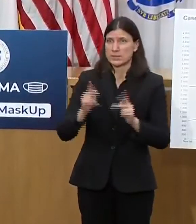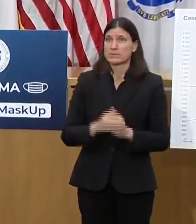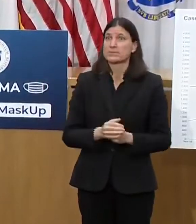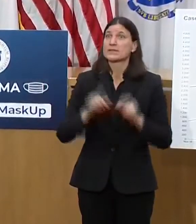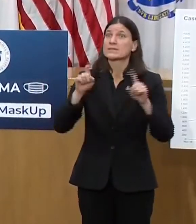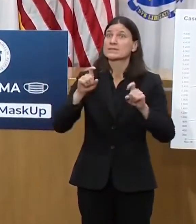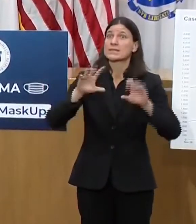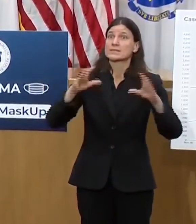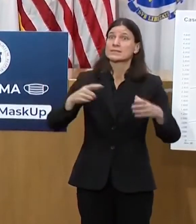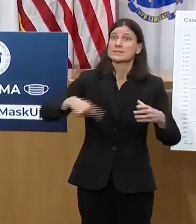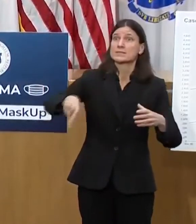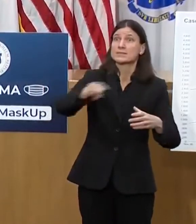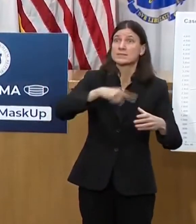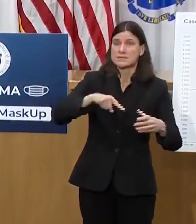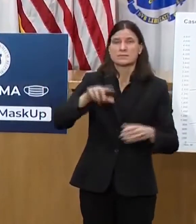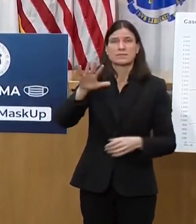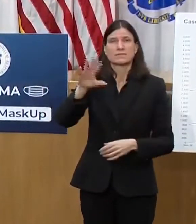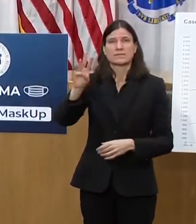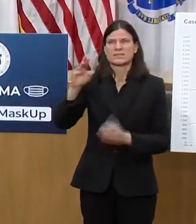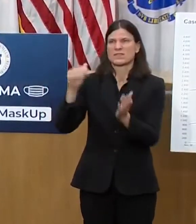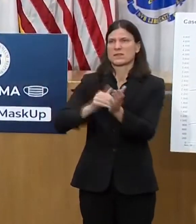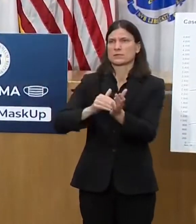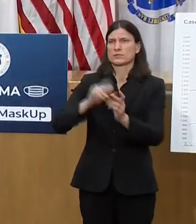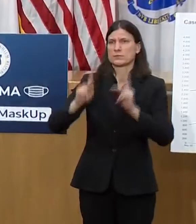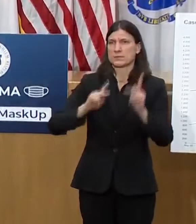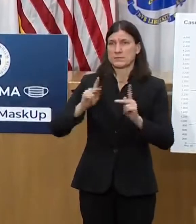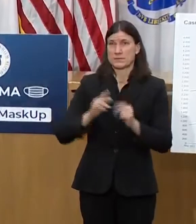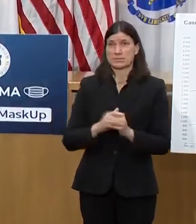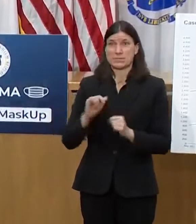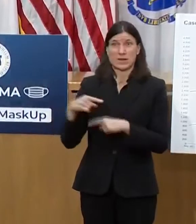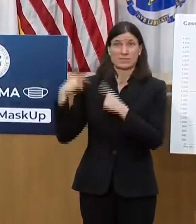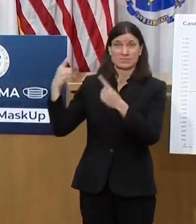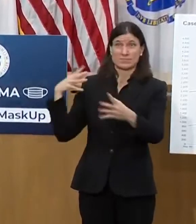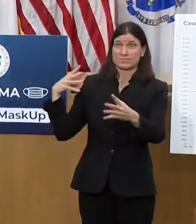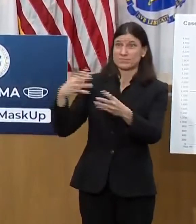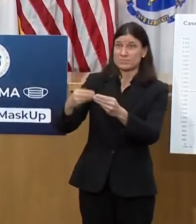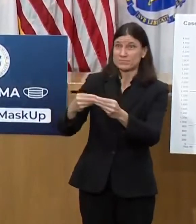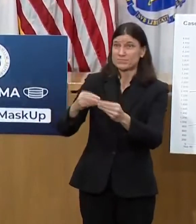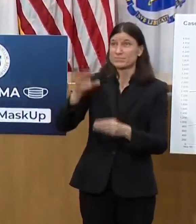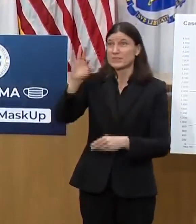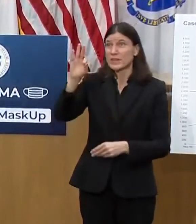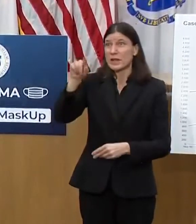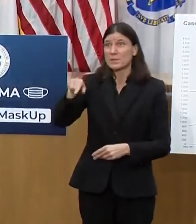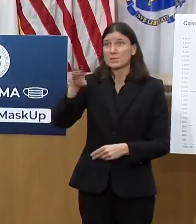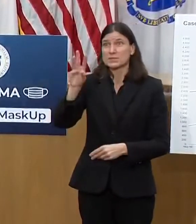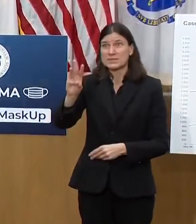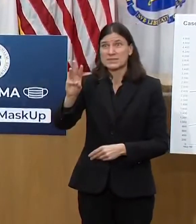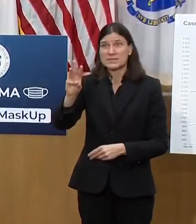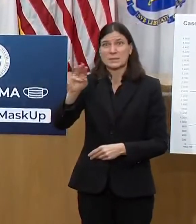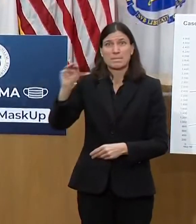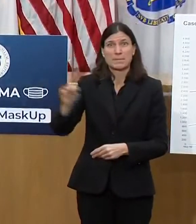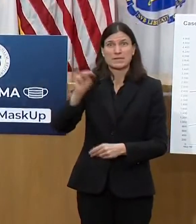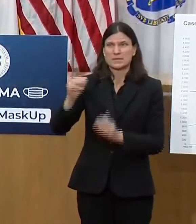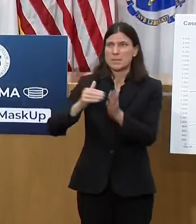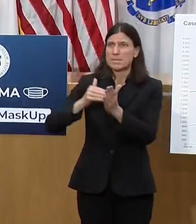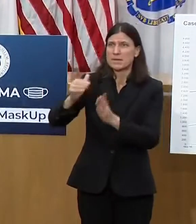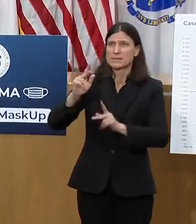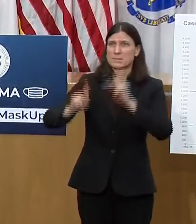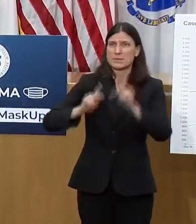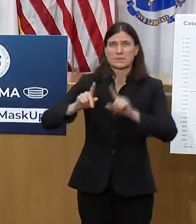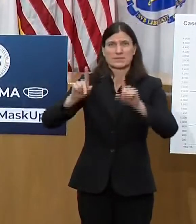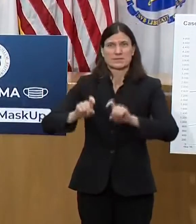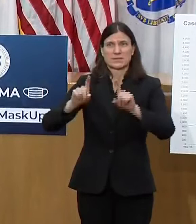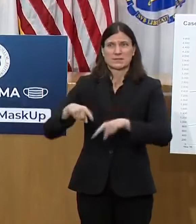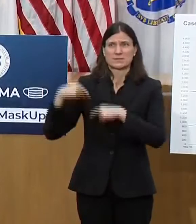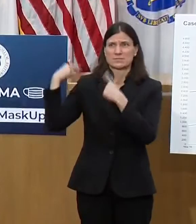and we've now done over 9.6 million tests so far in Massachusetts. 1,788